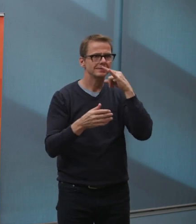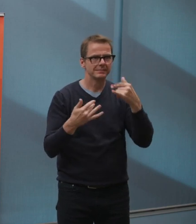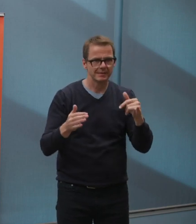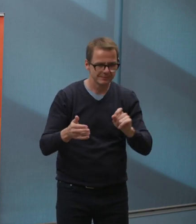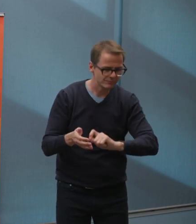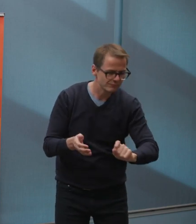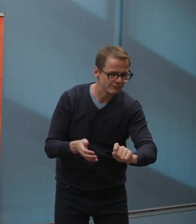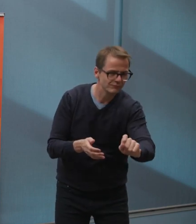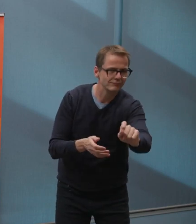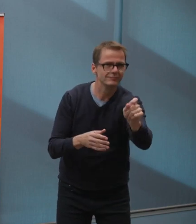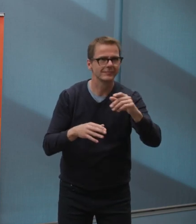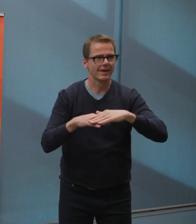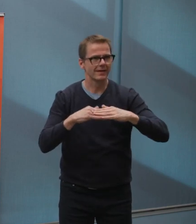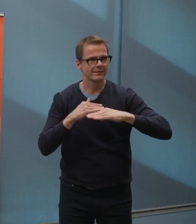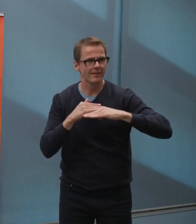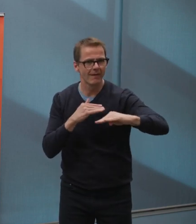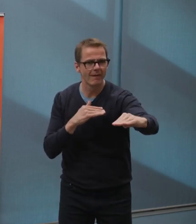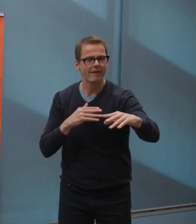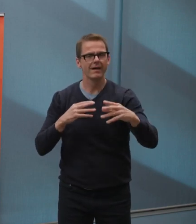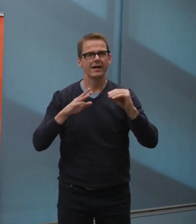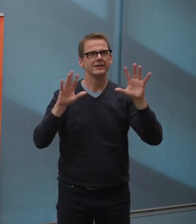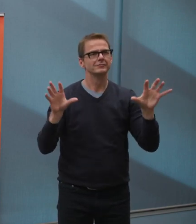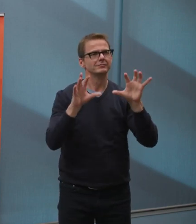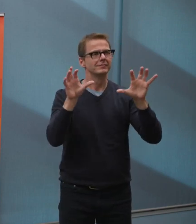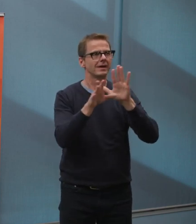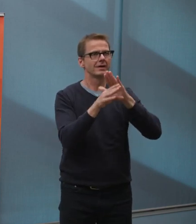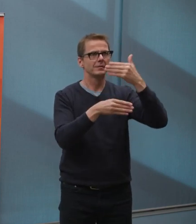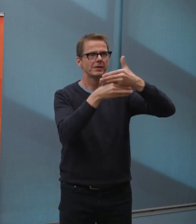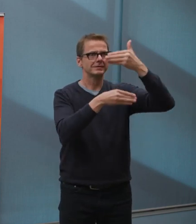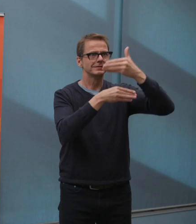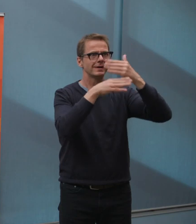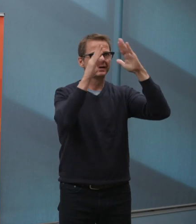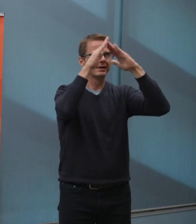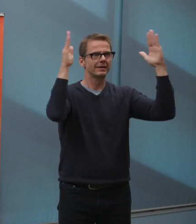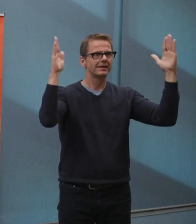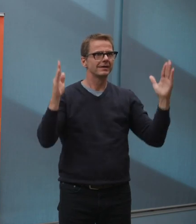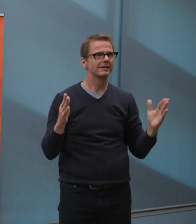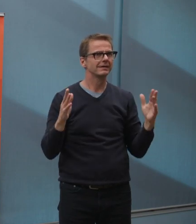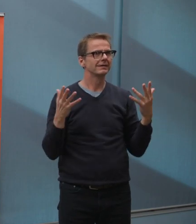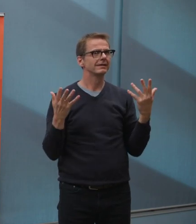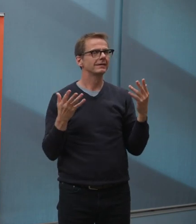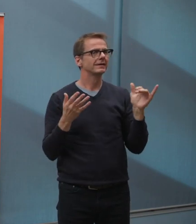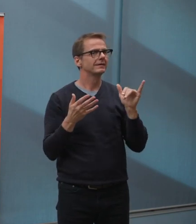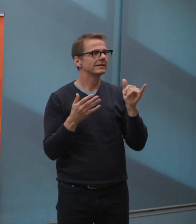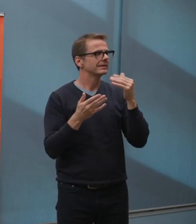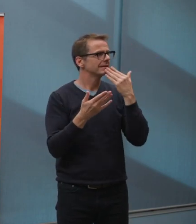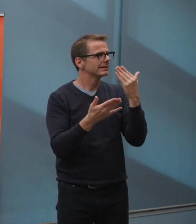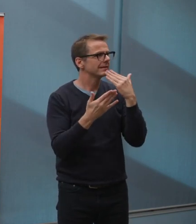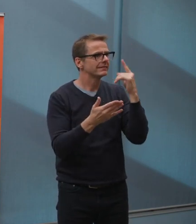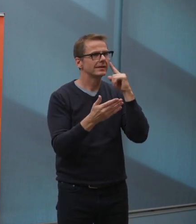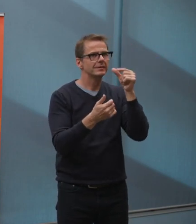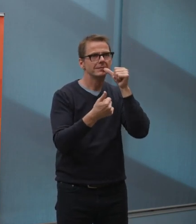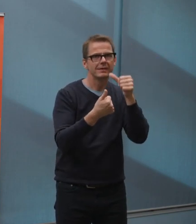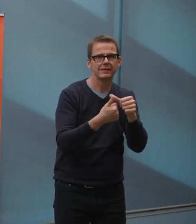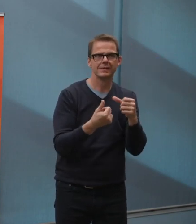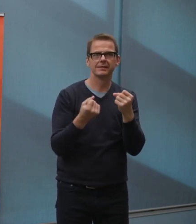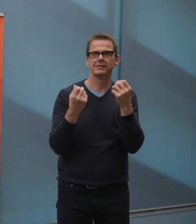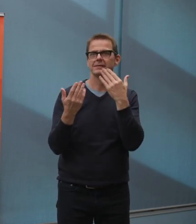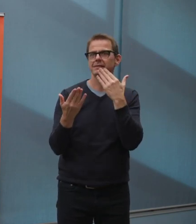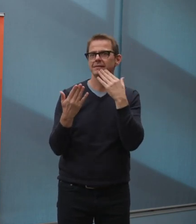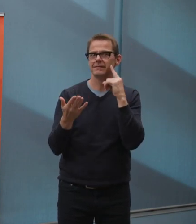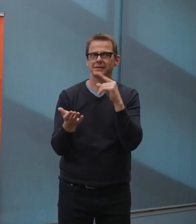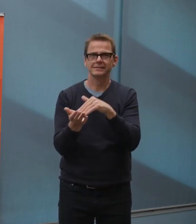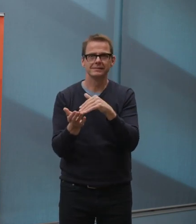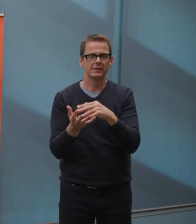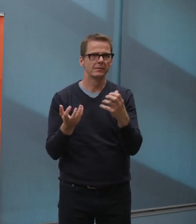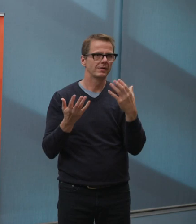everything that comes with it is incredibly difficult, but we'll be happy to get through this together. And I'll now turn it over to the mayor